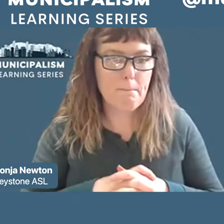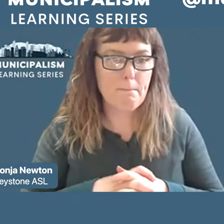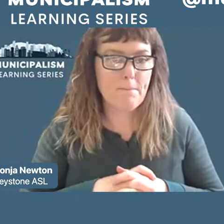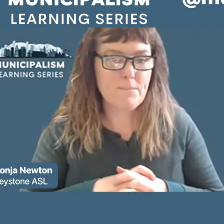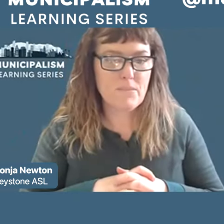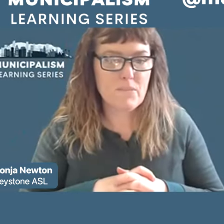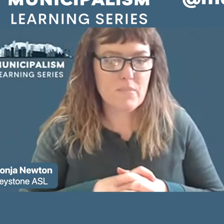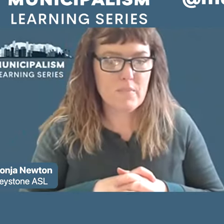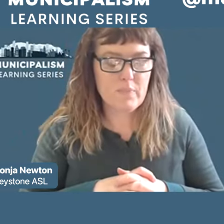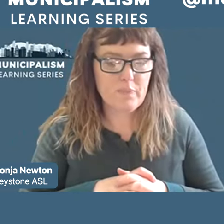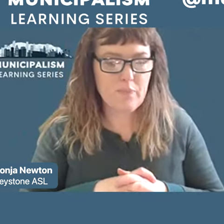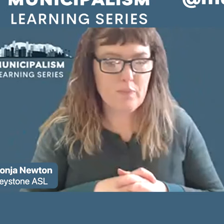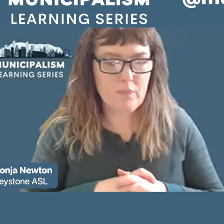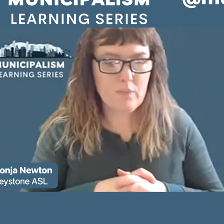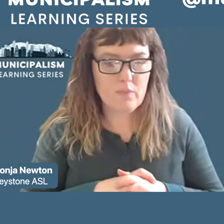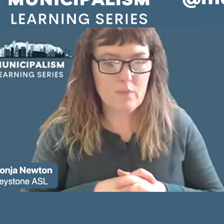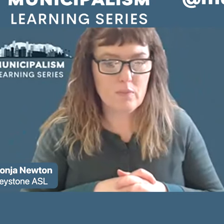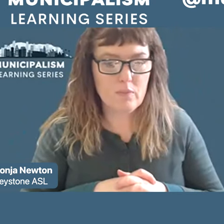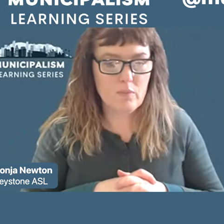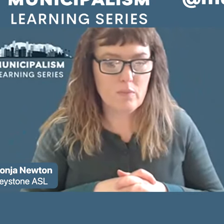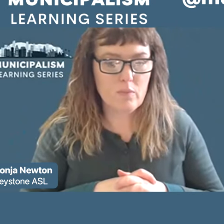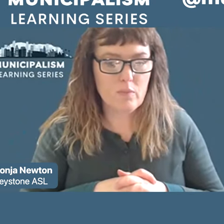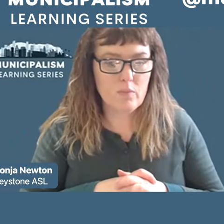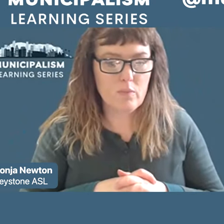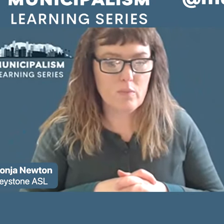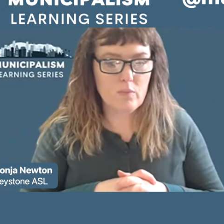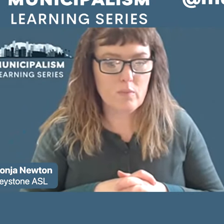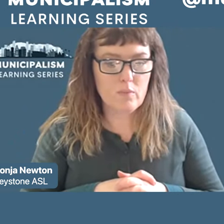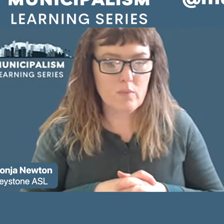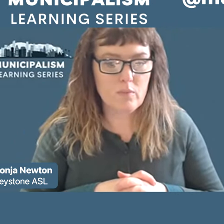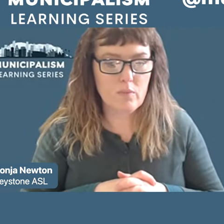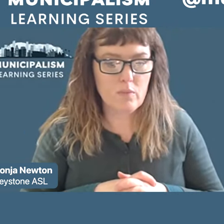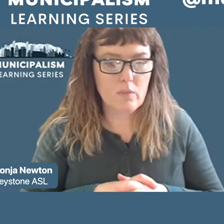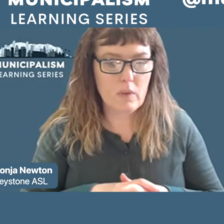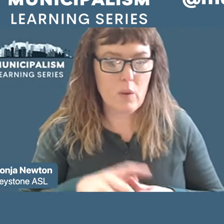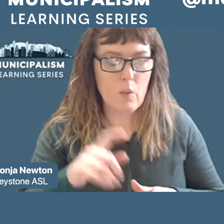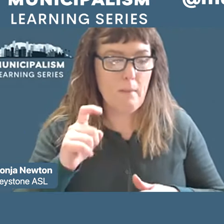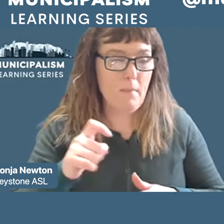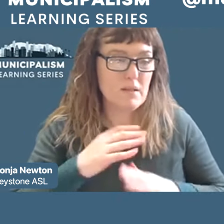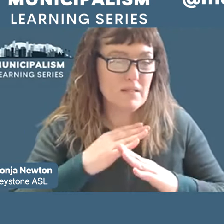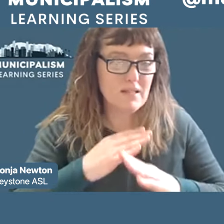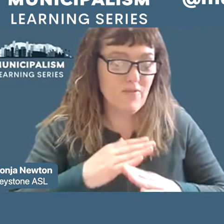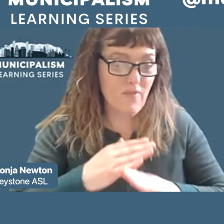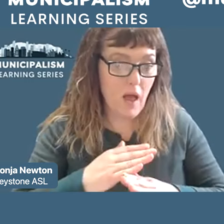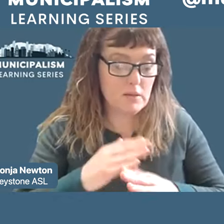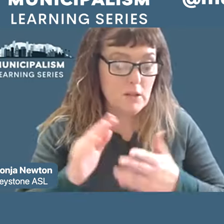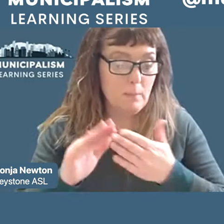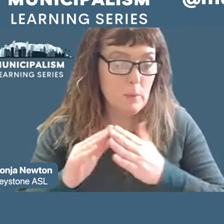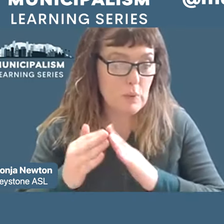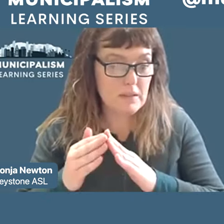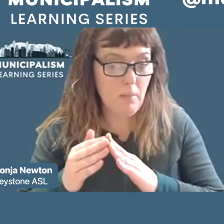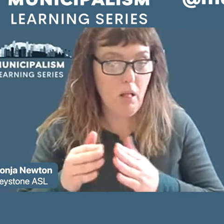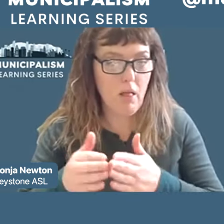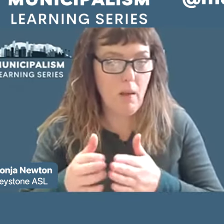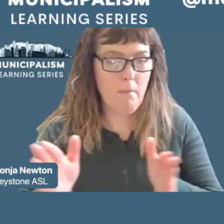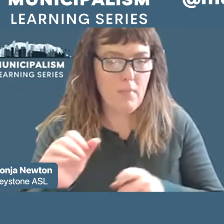build cooperatives. And above all, we must defend municipal and public sector workers. In the